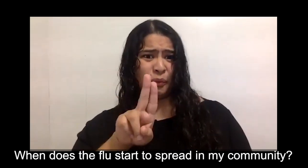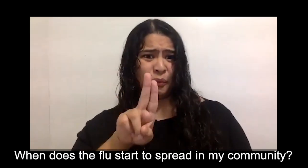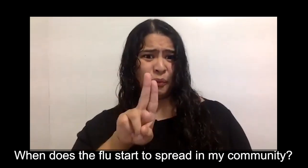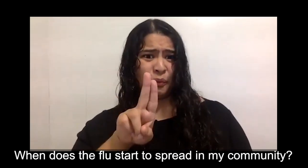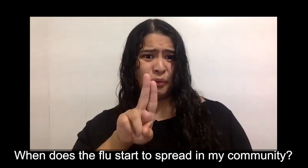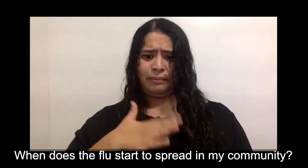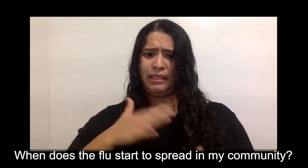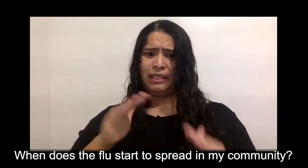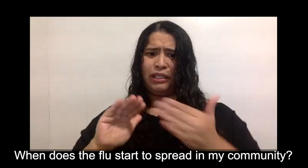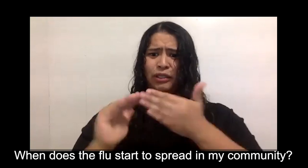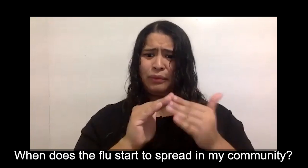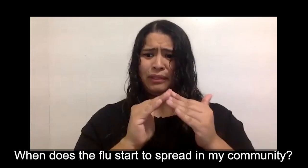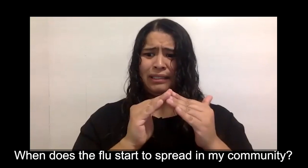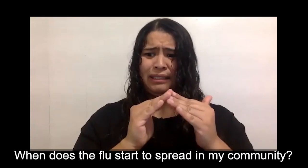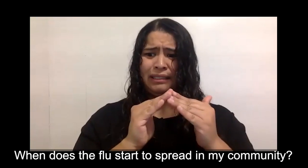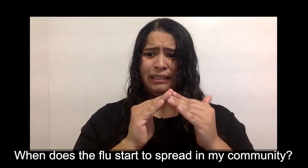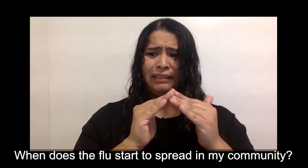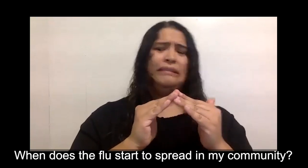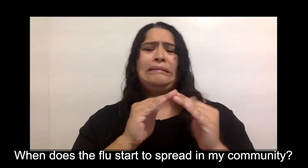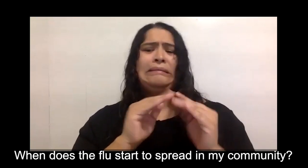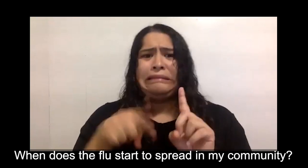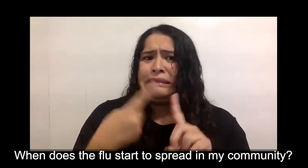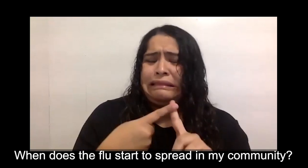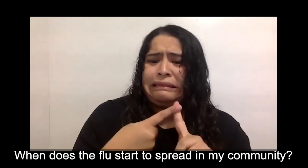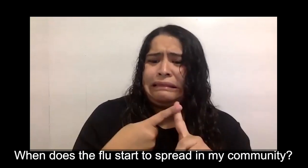When does the flu start to spread in my community?